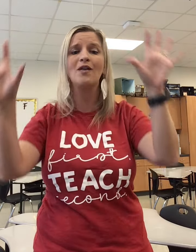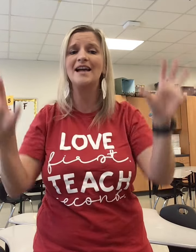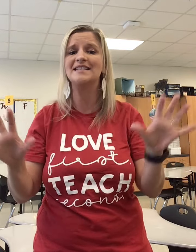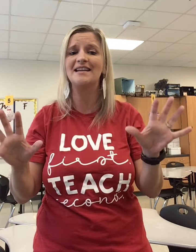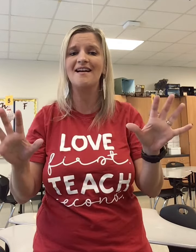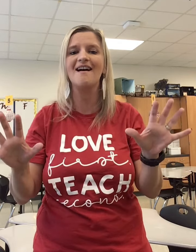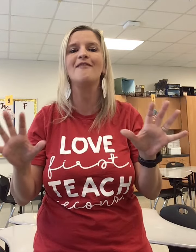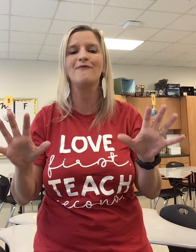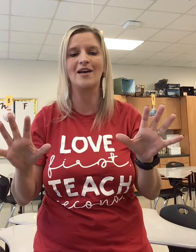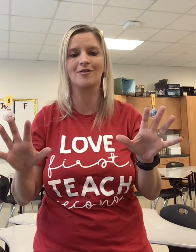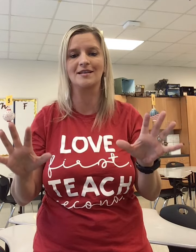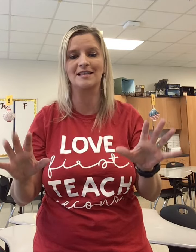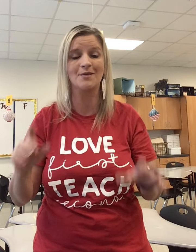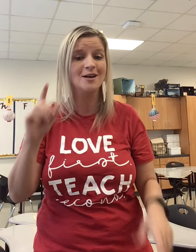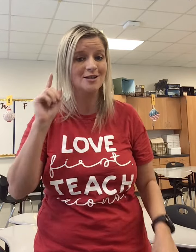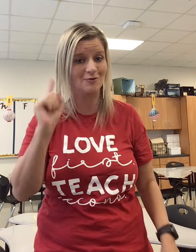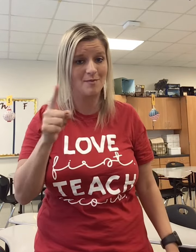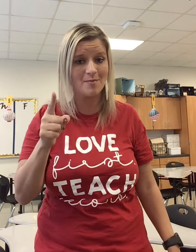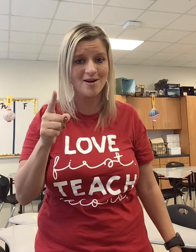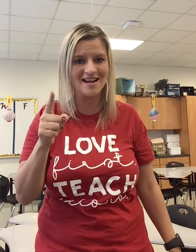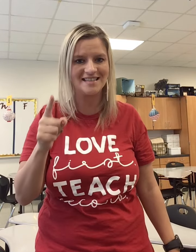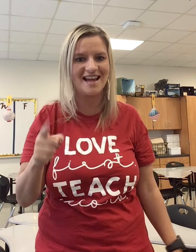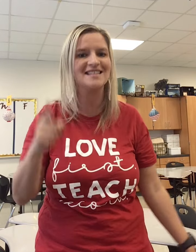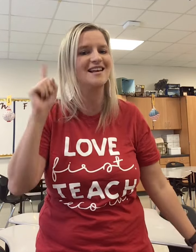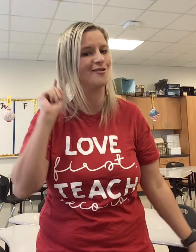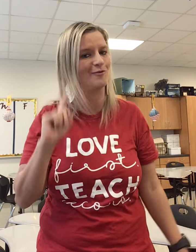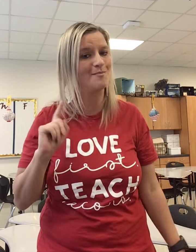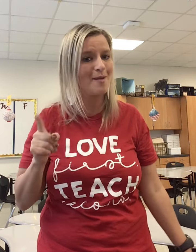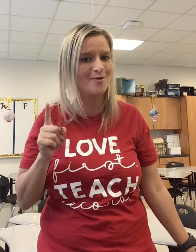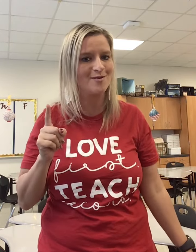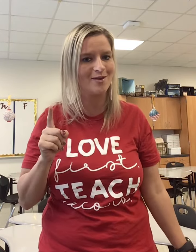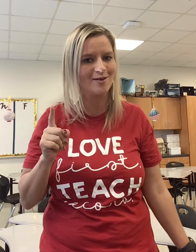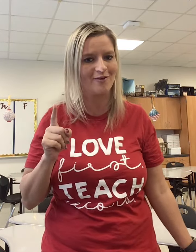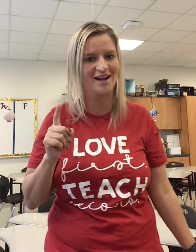idea of federalism. So remember your hand signs and you'll remember the Bill of Rights.